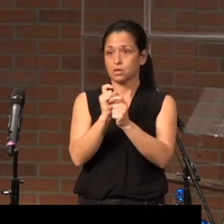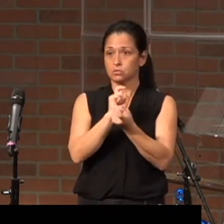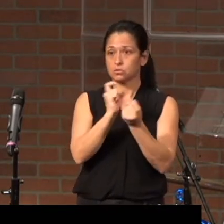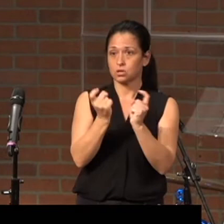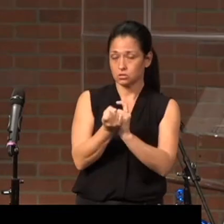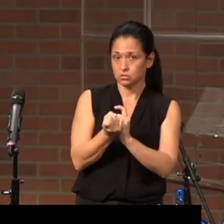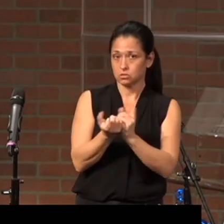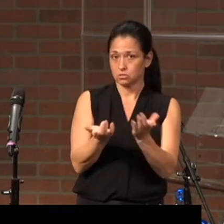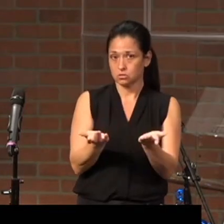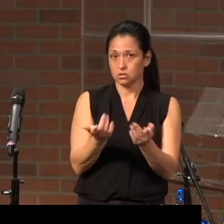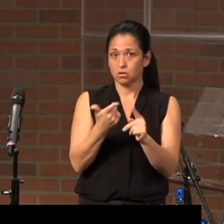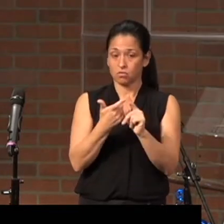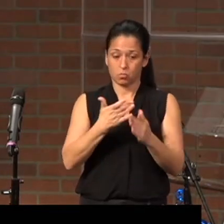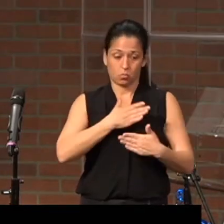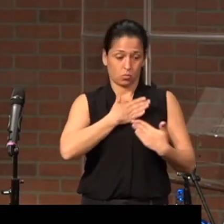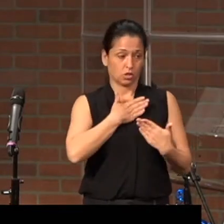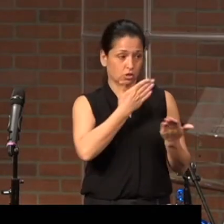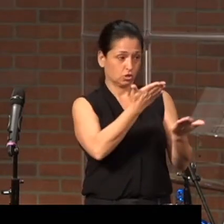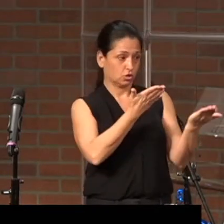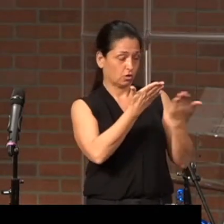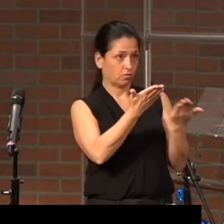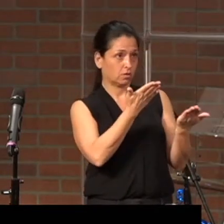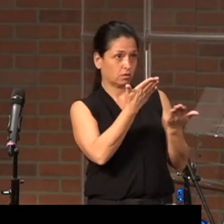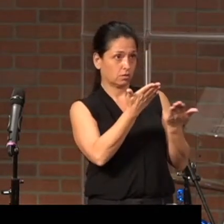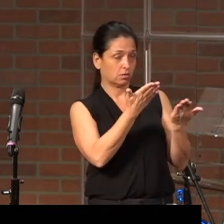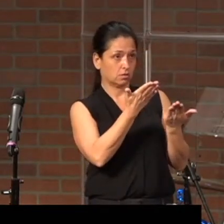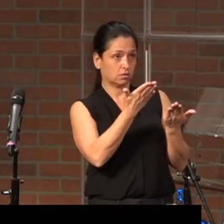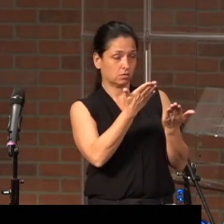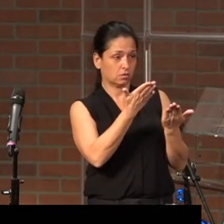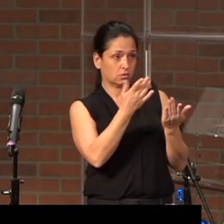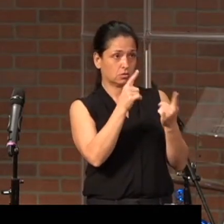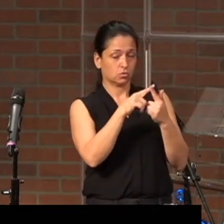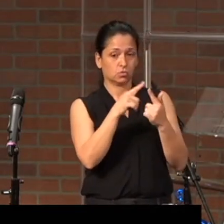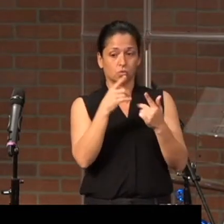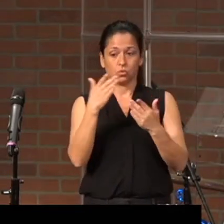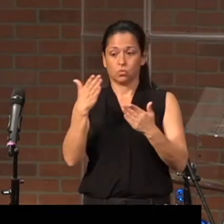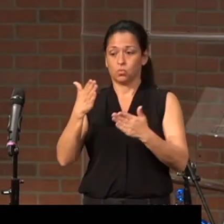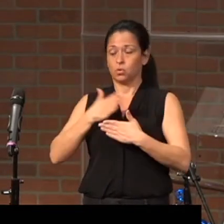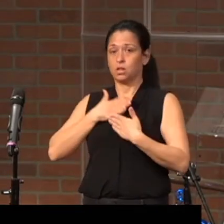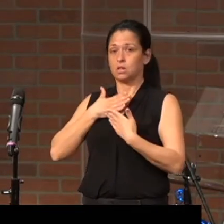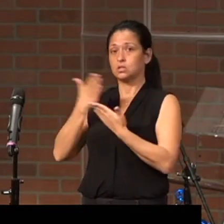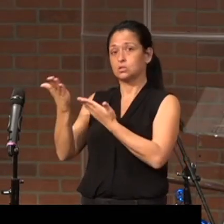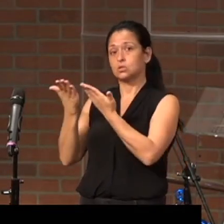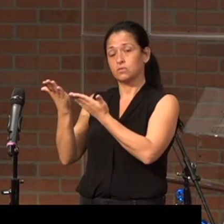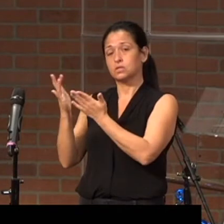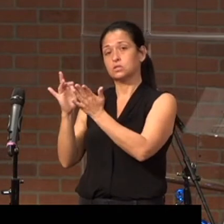from willingly serving sin to willingly serving Jesus?